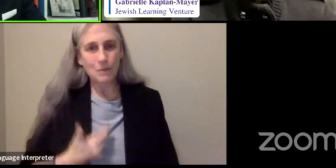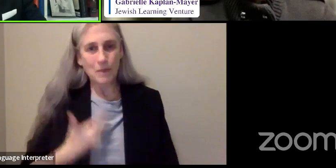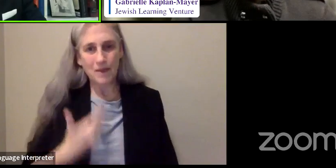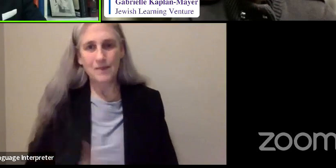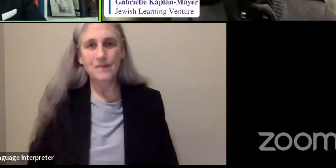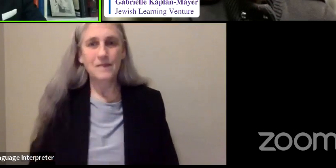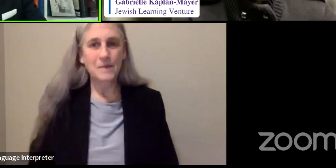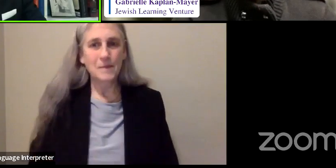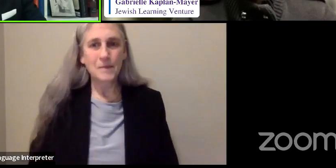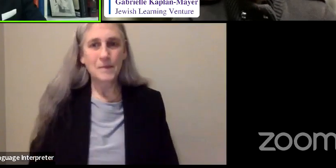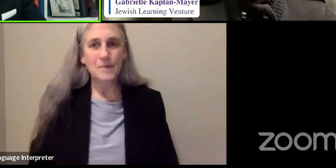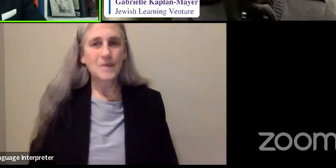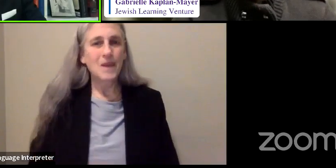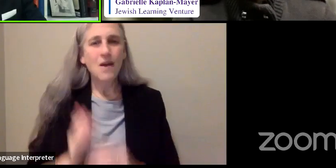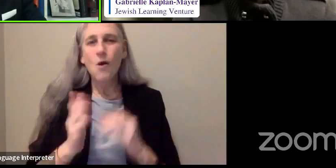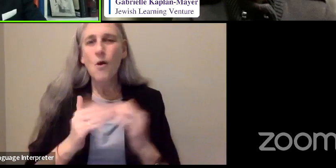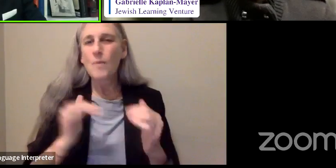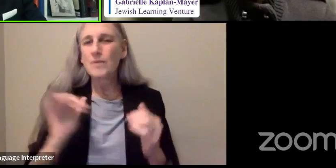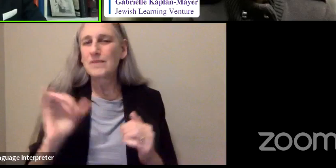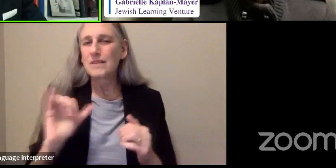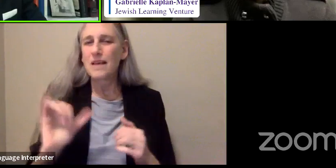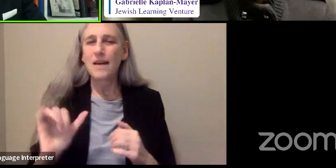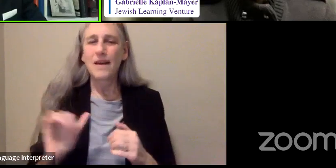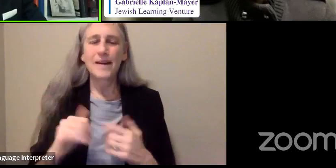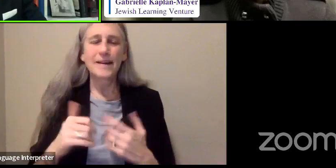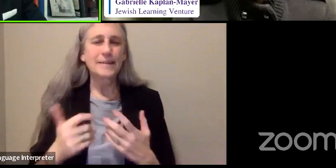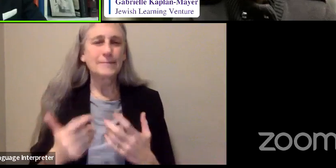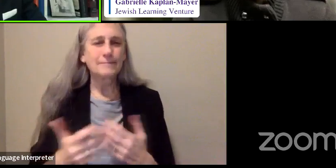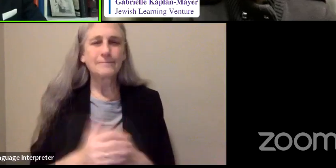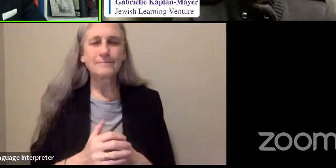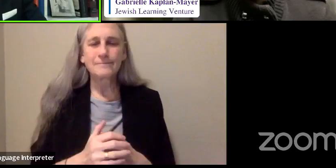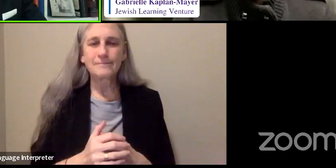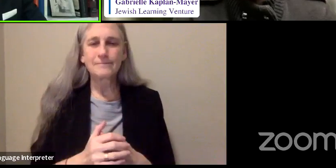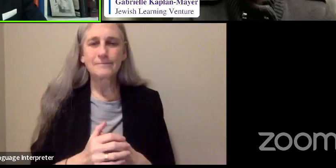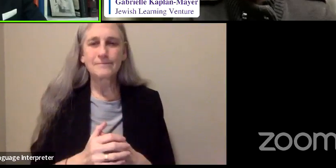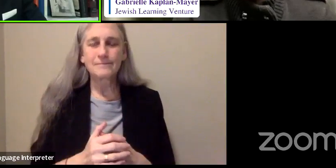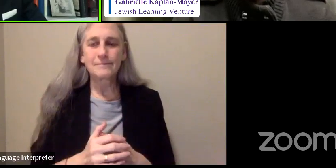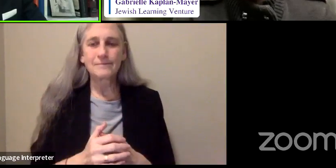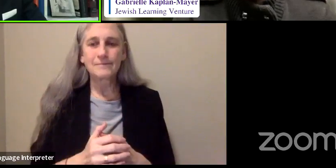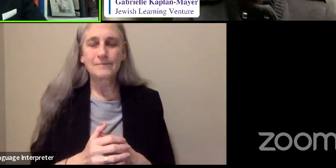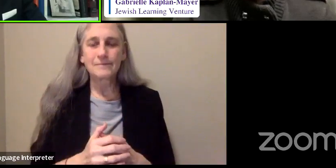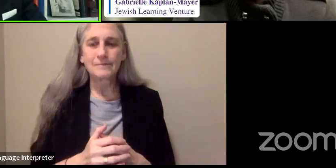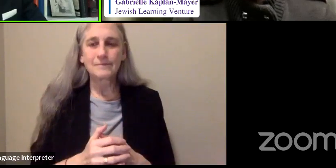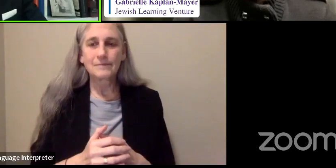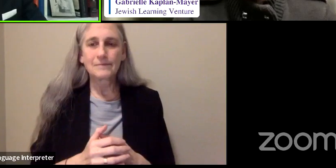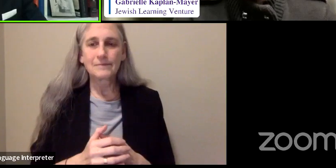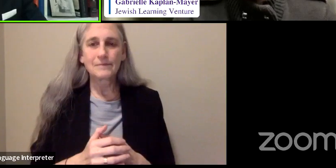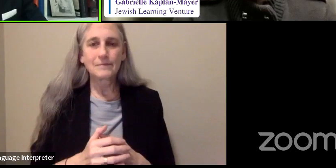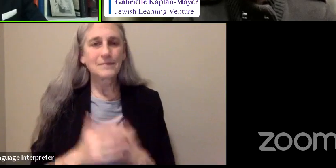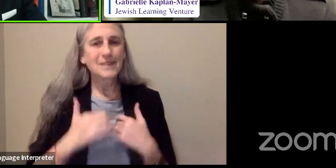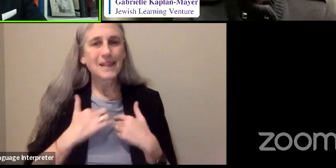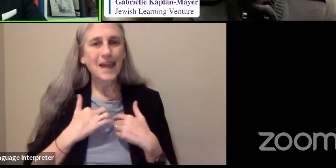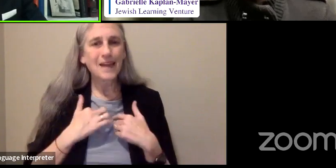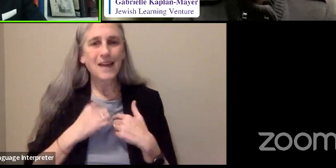It was almost as though you weren't worthy of being with her.